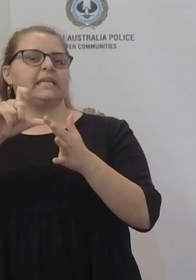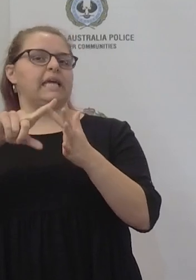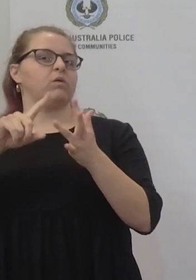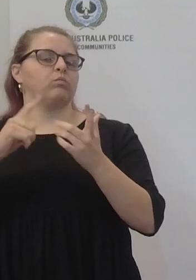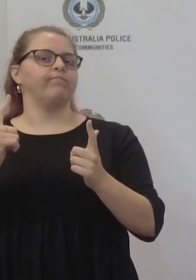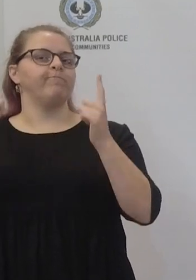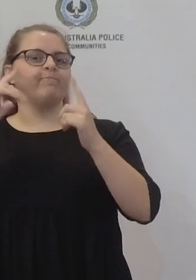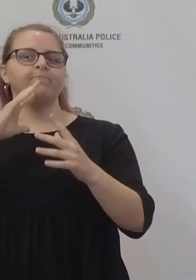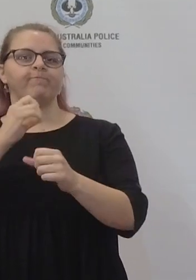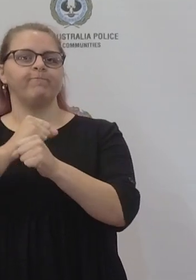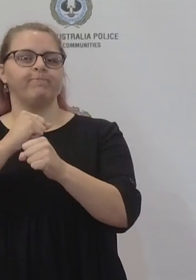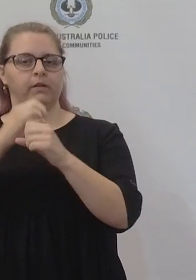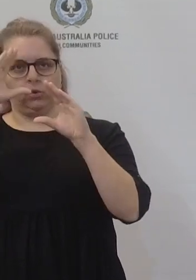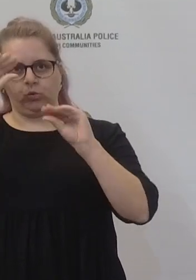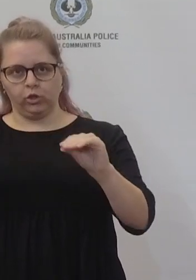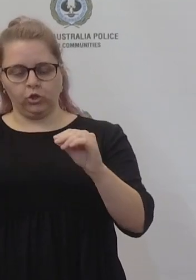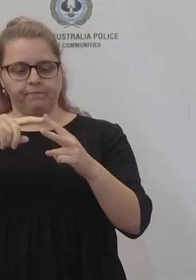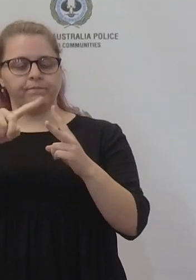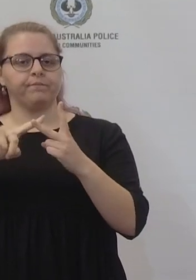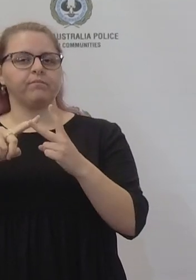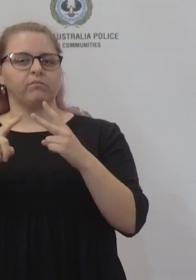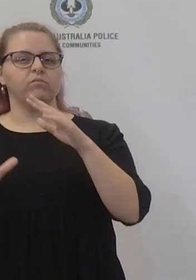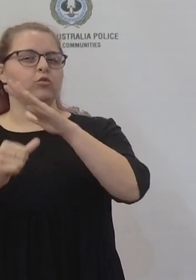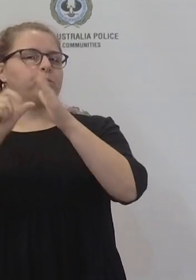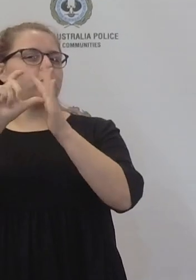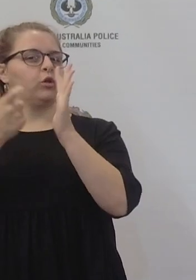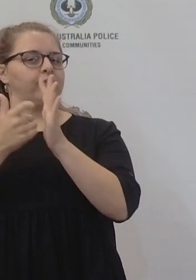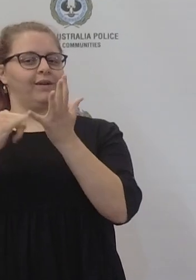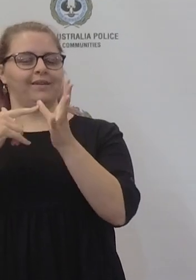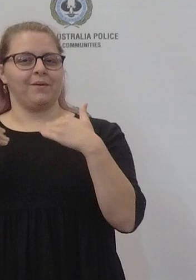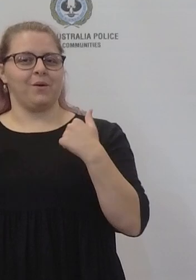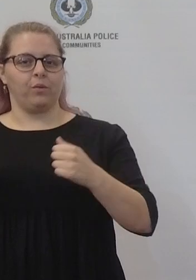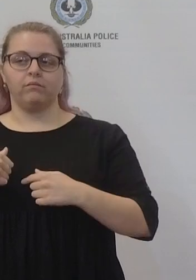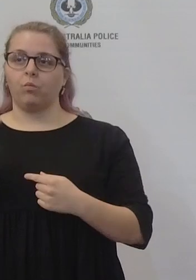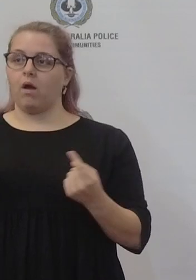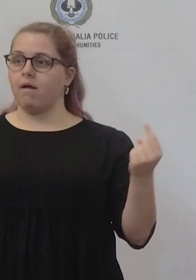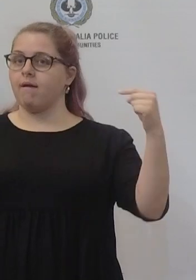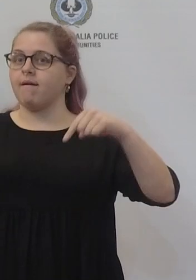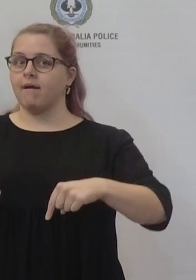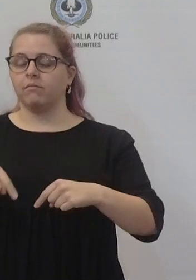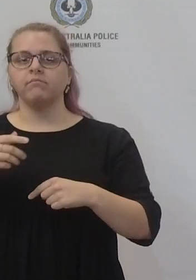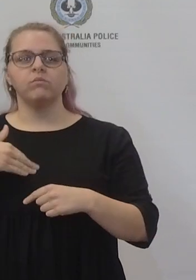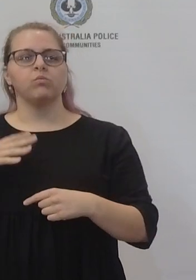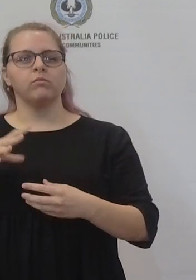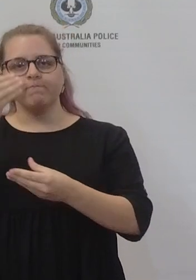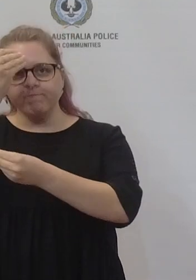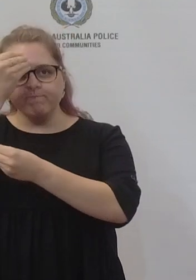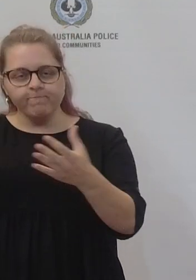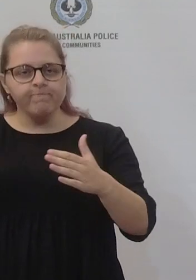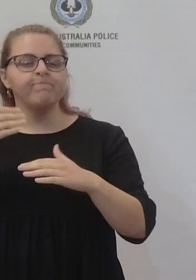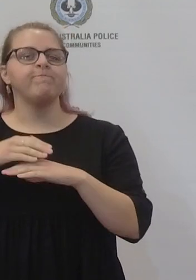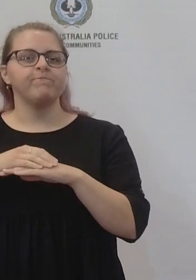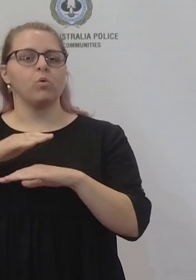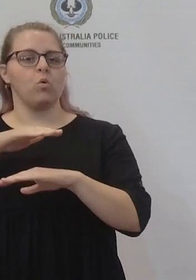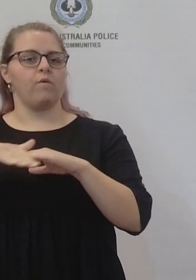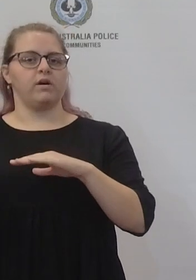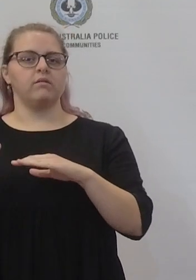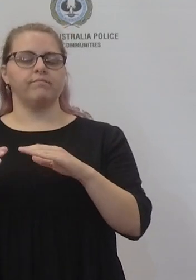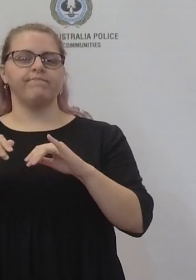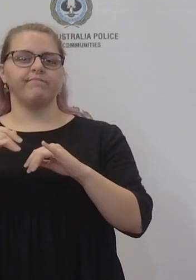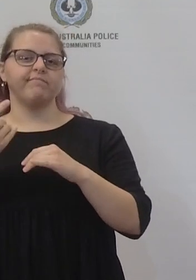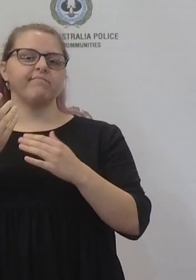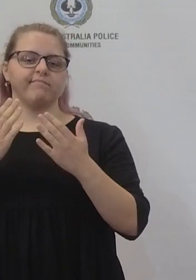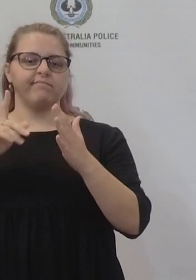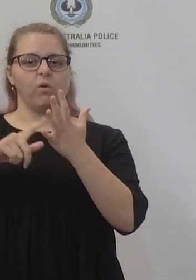and the purpose of the calling you in today is to provide advice regarding a change in directions